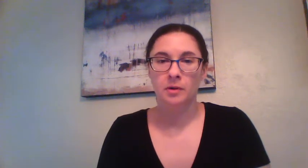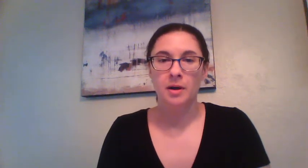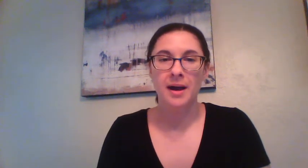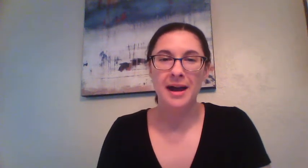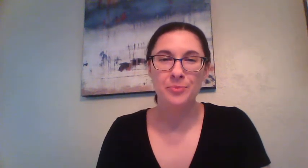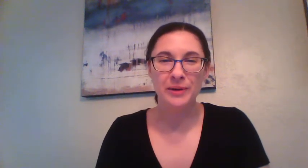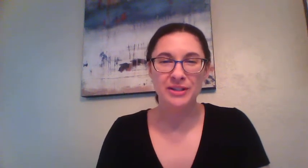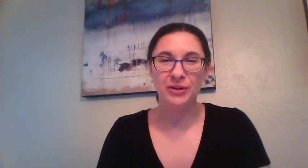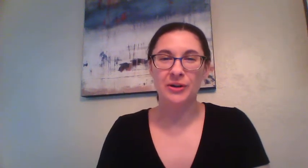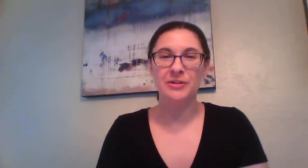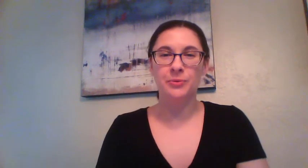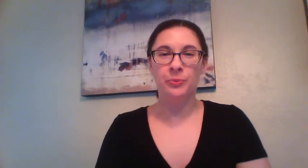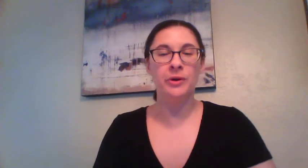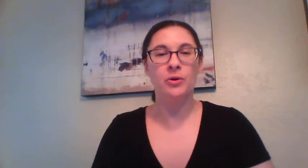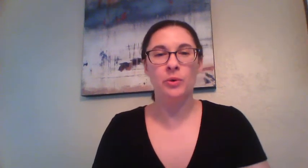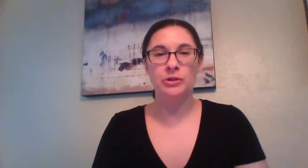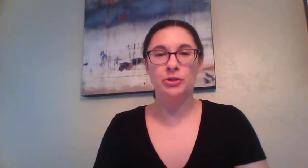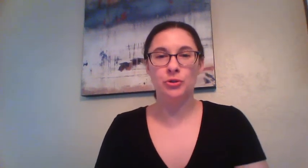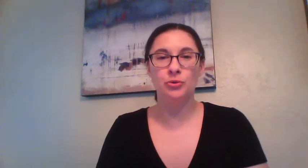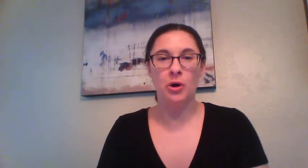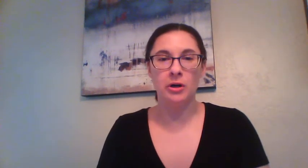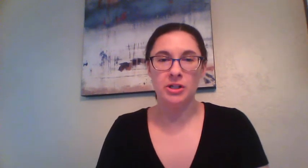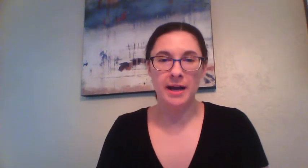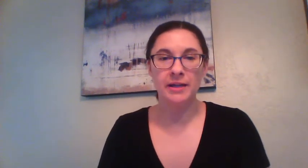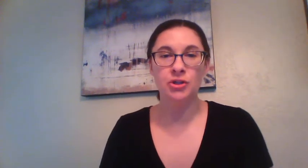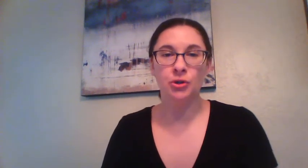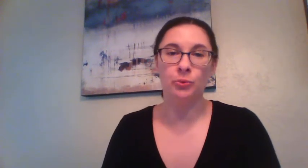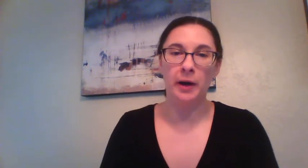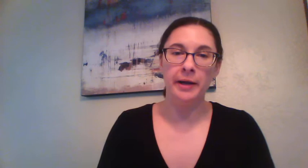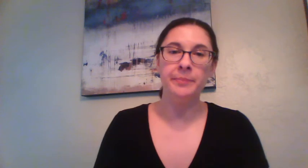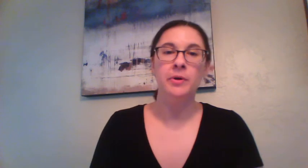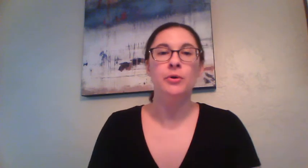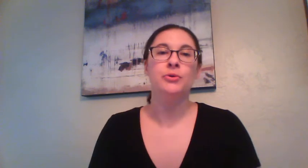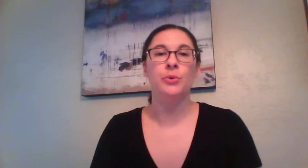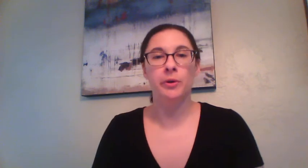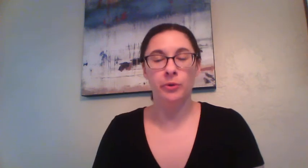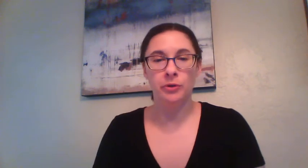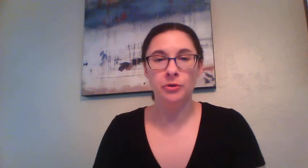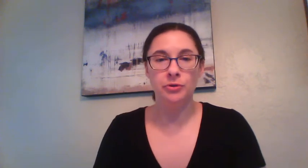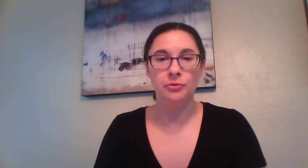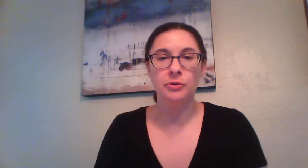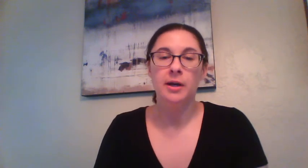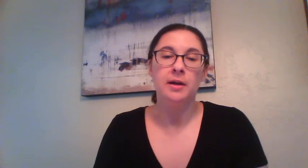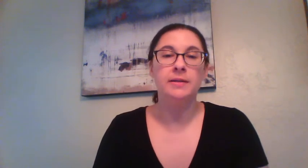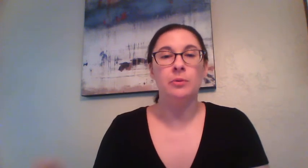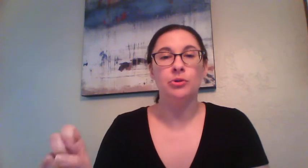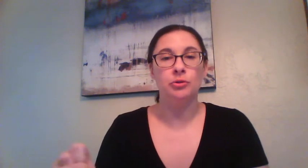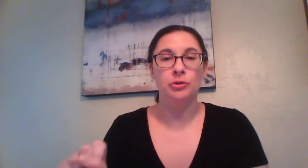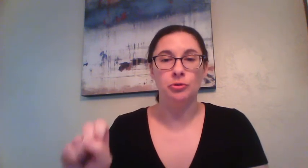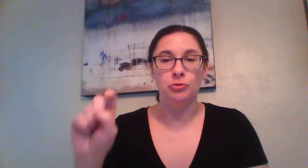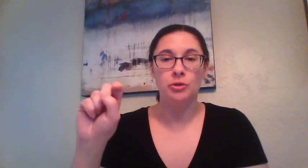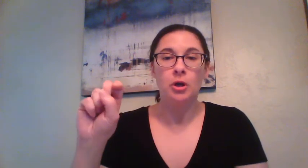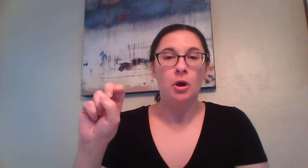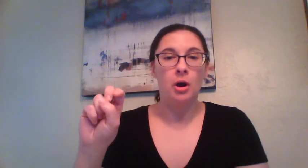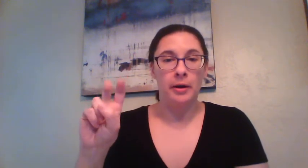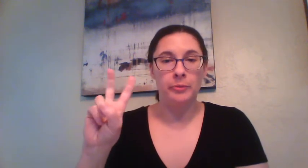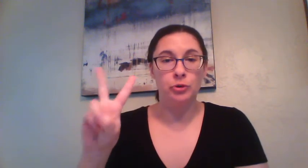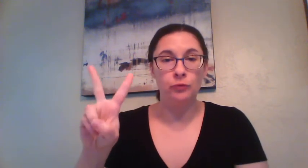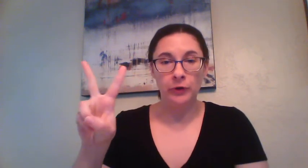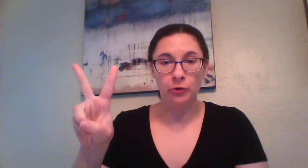Hi boys and girls. We are going to do our Jack and Jill rhyme. So what I want you to do is I want you to use two fingers